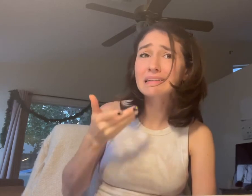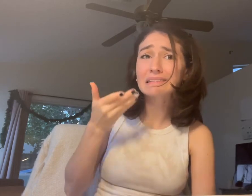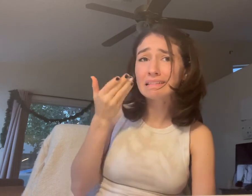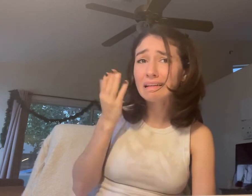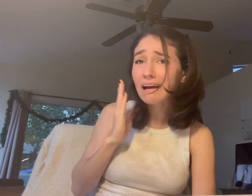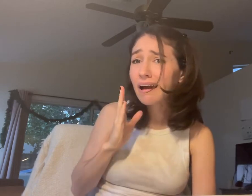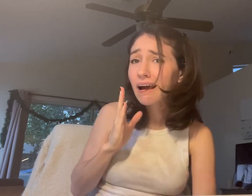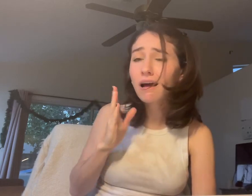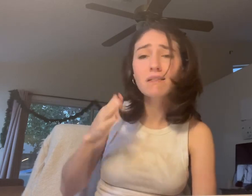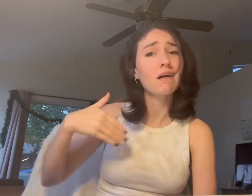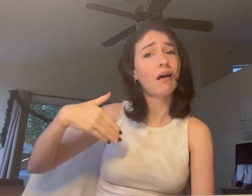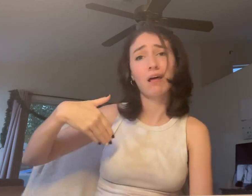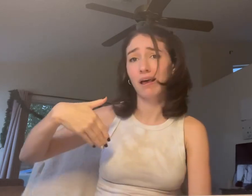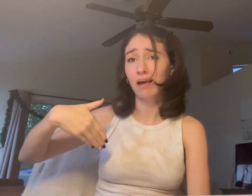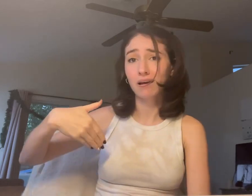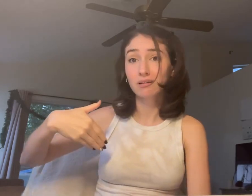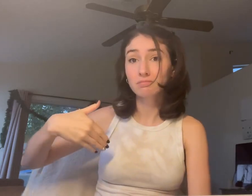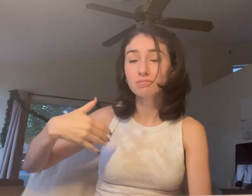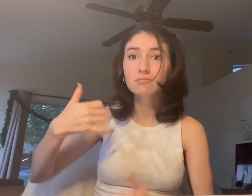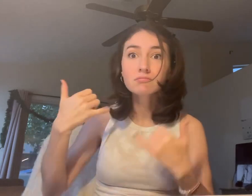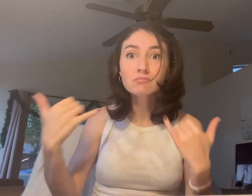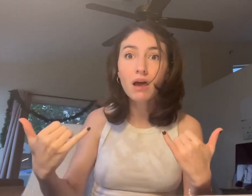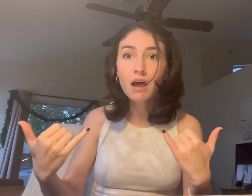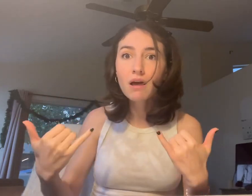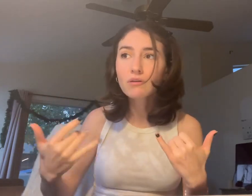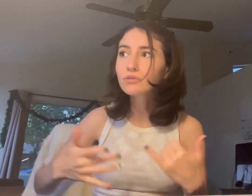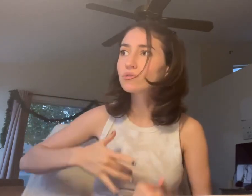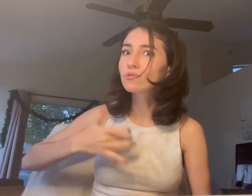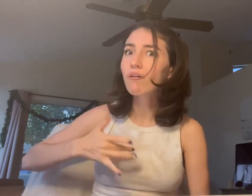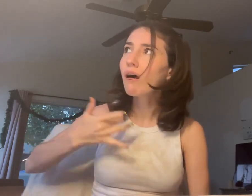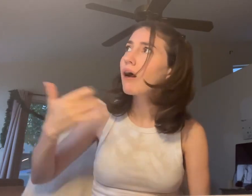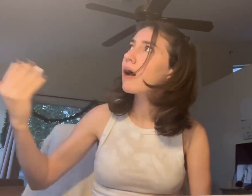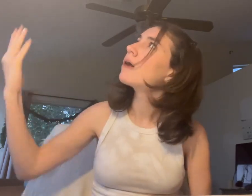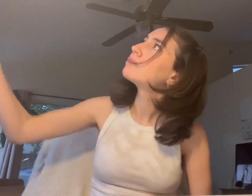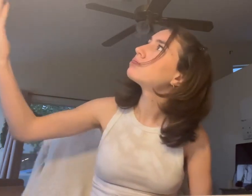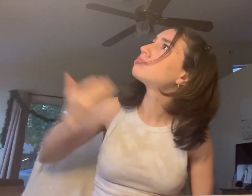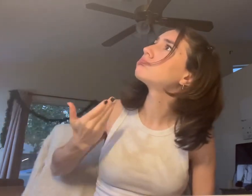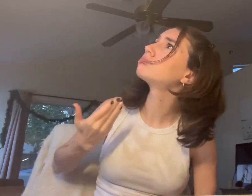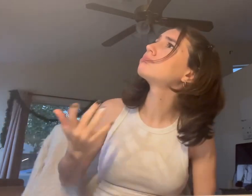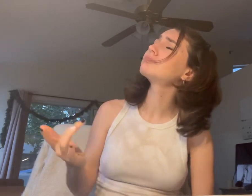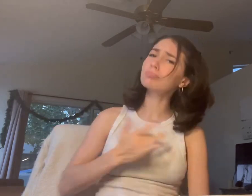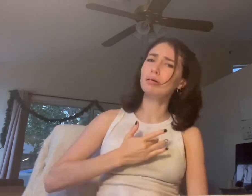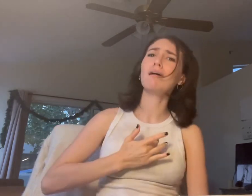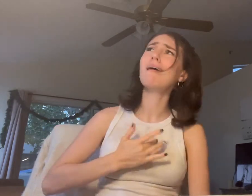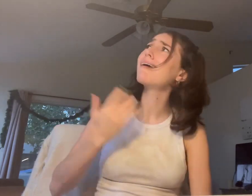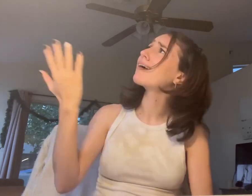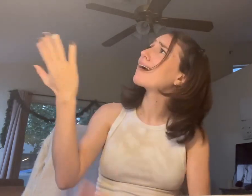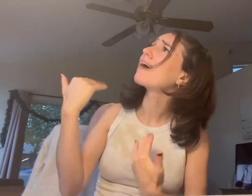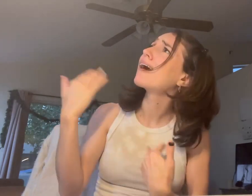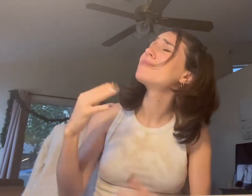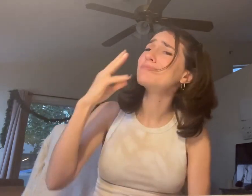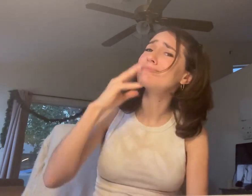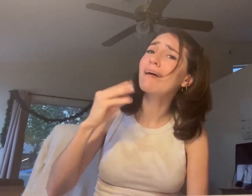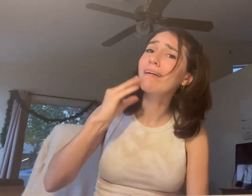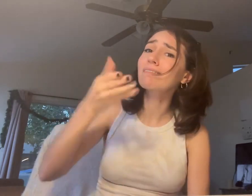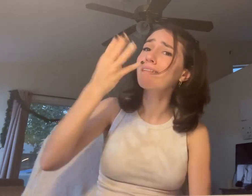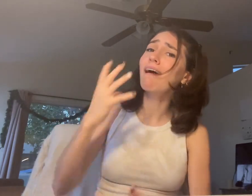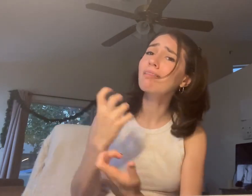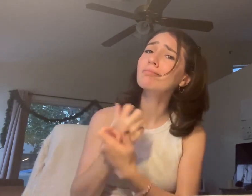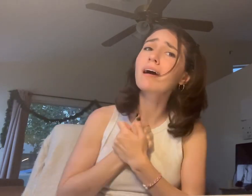But now she had heard an inner invitation to come. And so she vowed herself to her mother